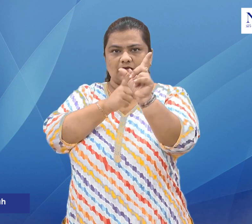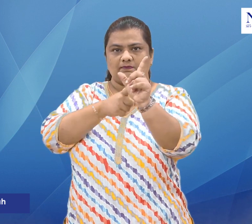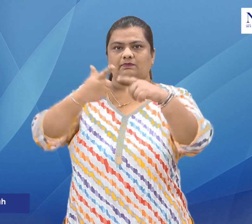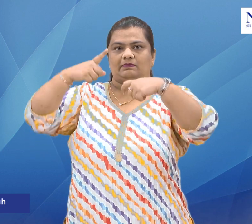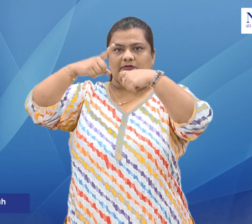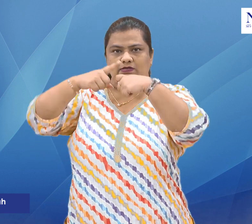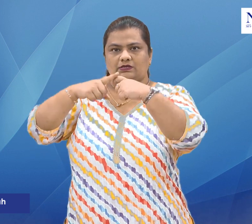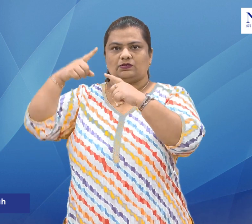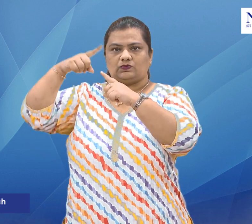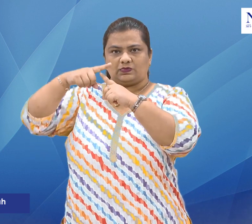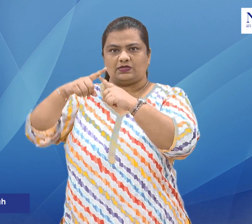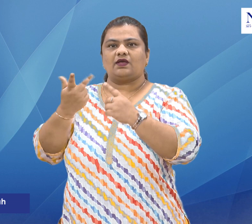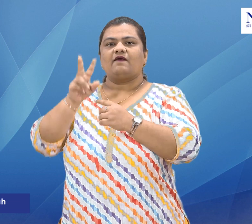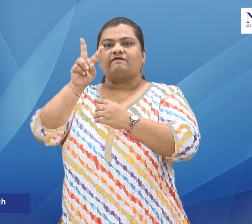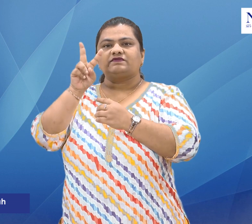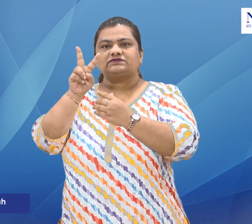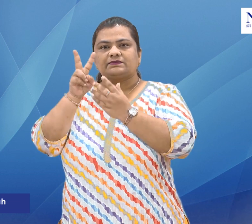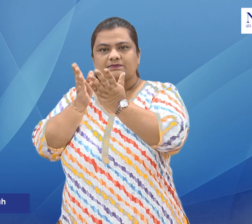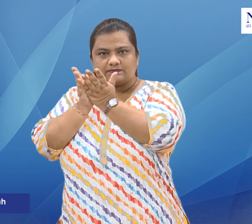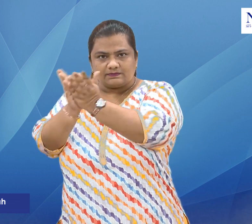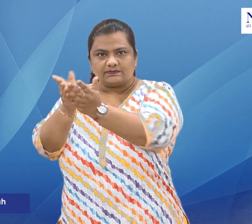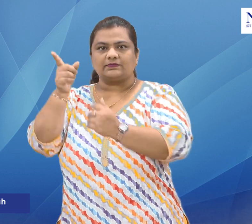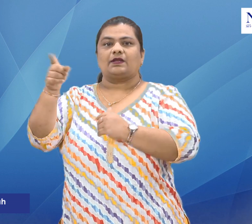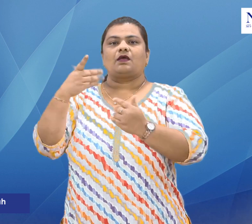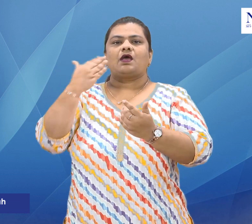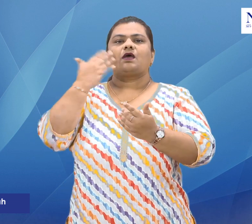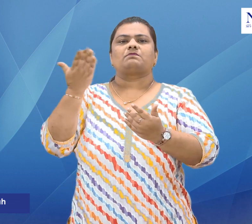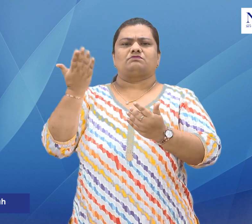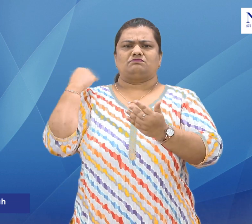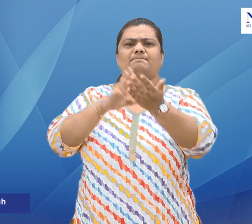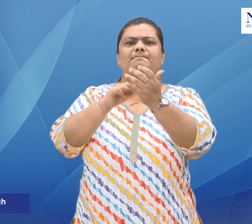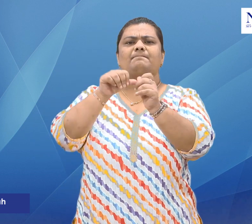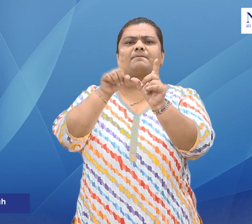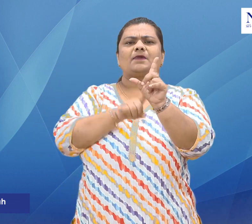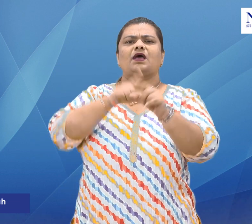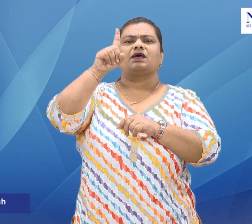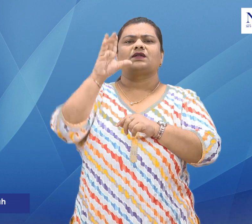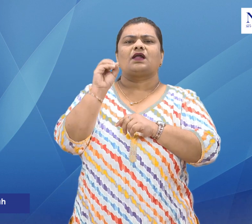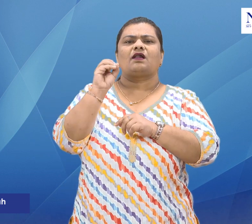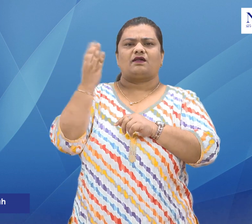coast. Heavy to very heavy rain warnings have been issued along with coastal Andhra Pradesh districts.